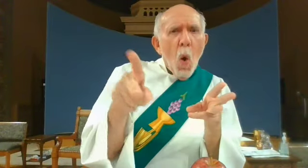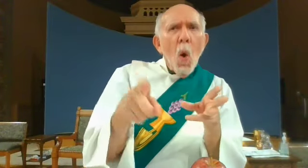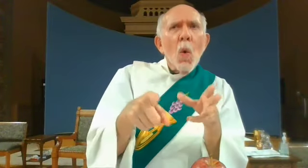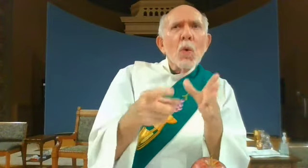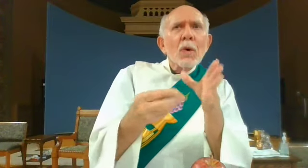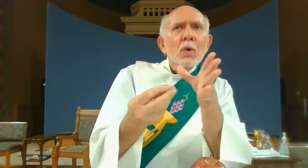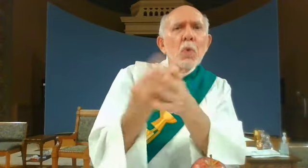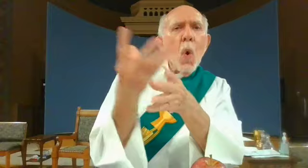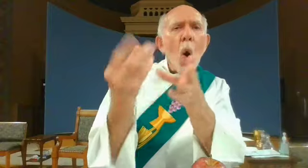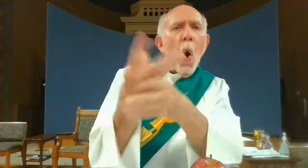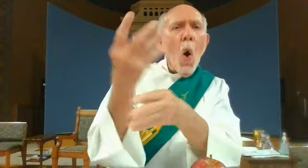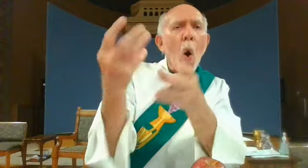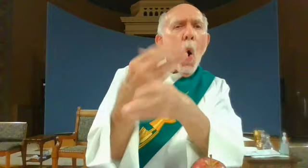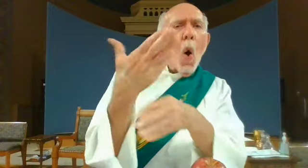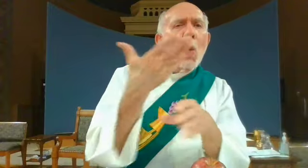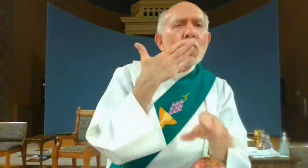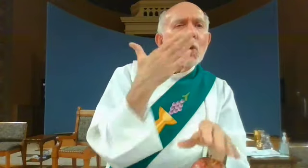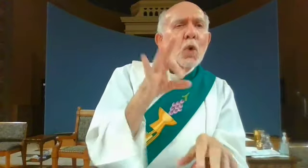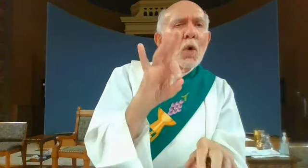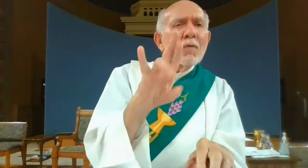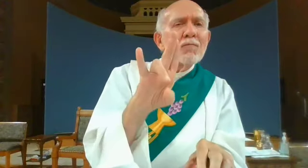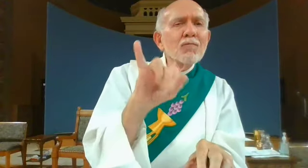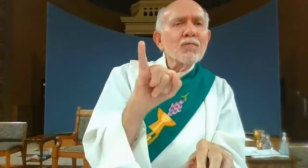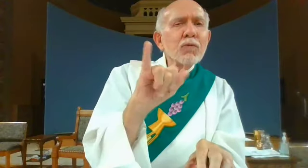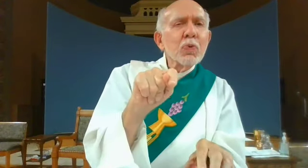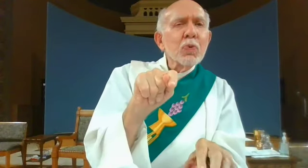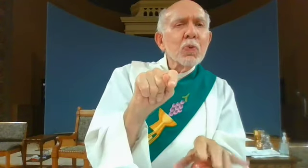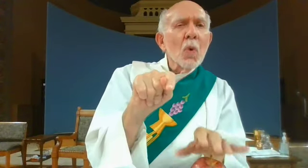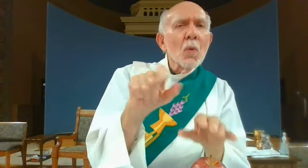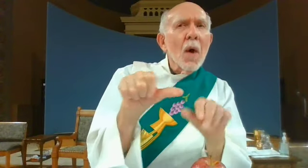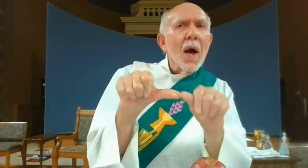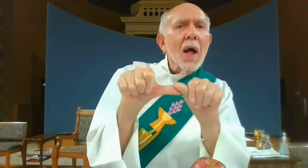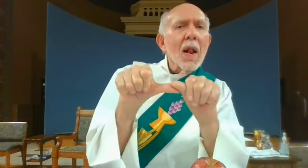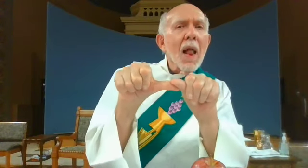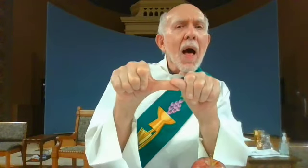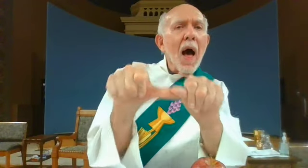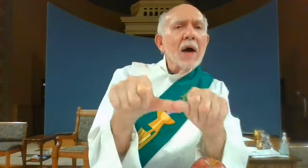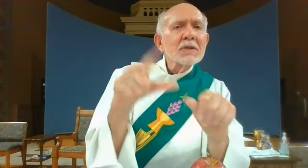and bear fruit that will remain